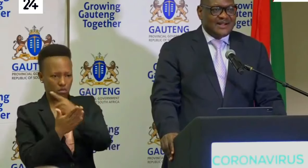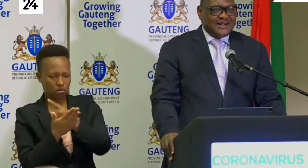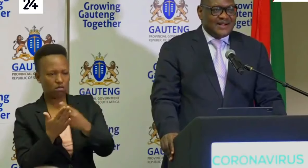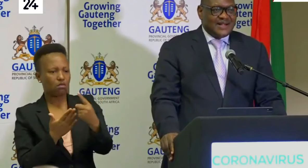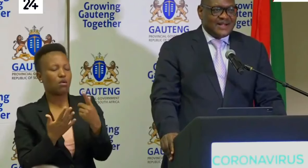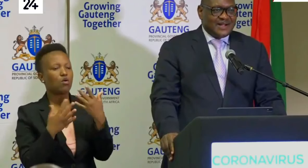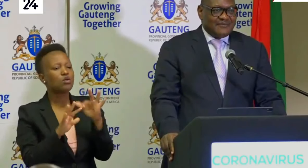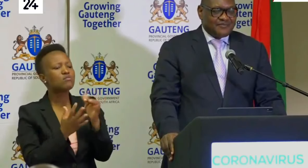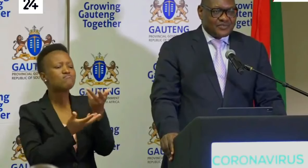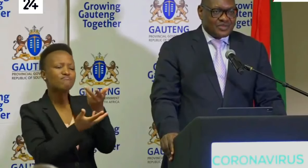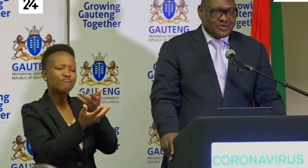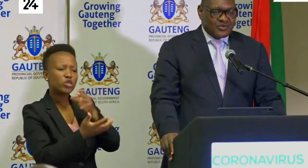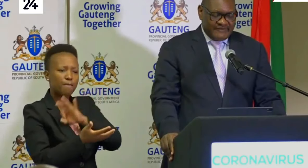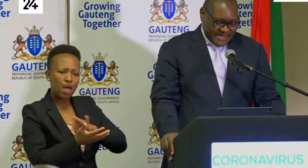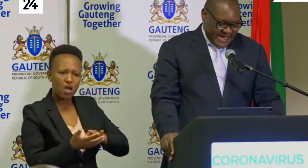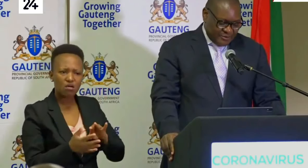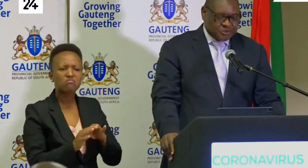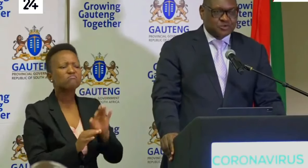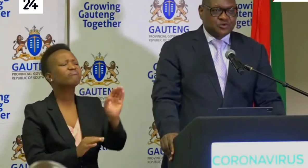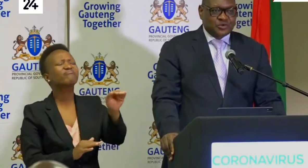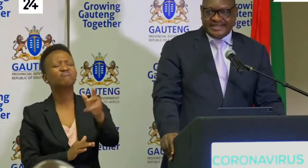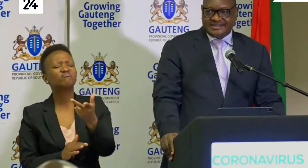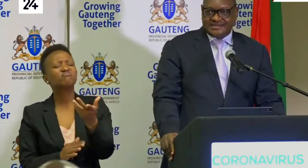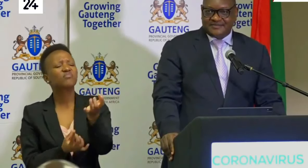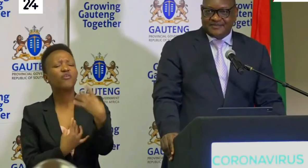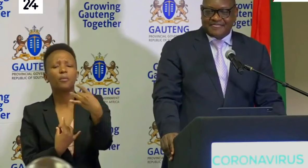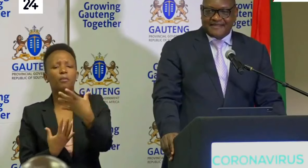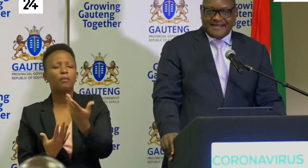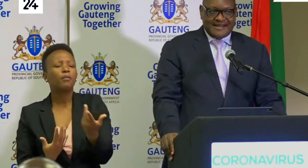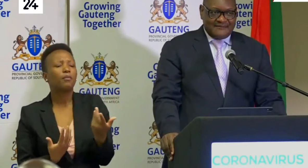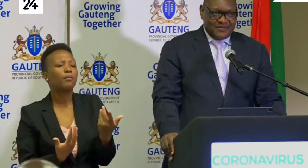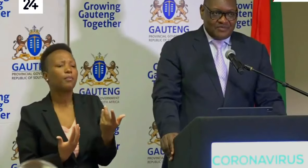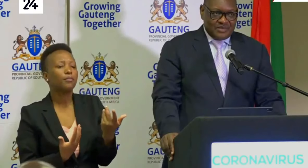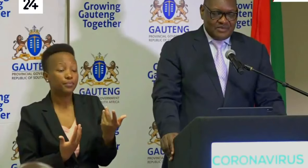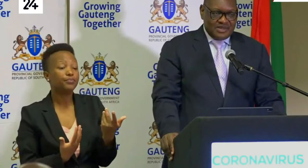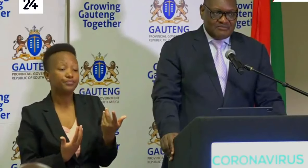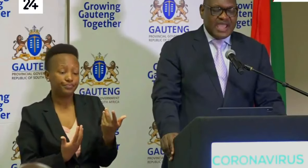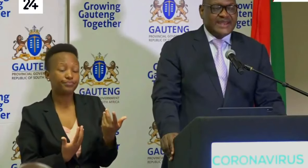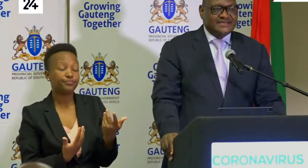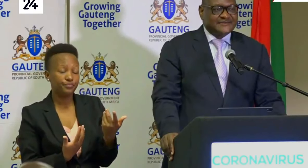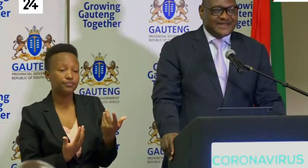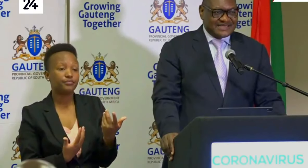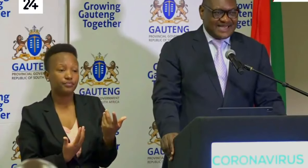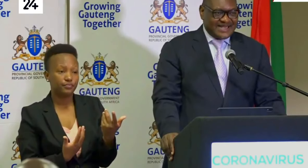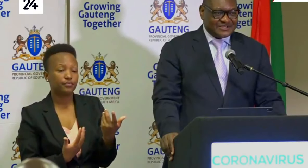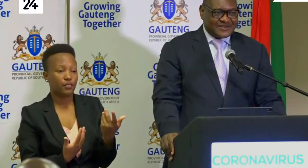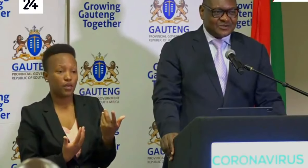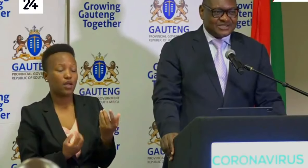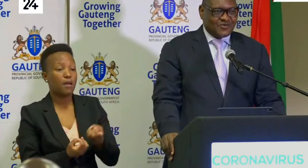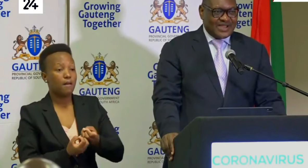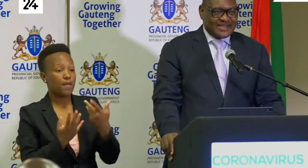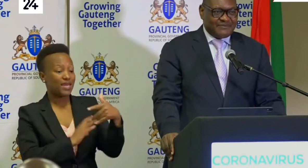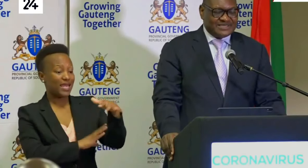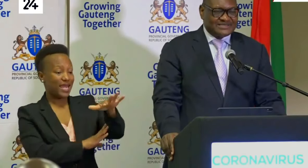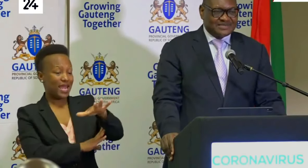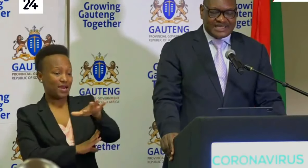we have been able to reach many different areas of Gauteng